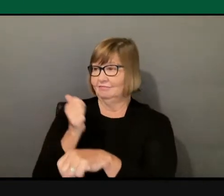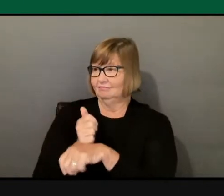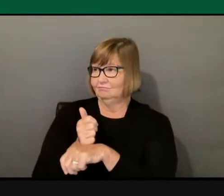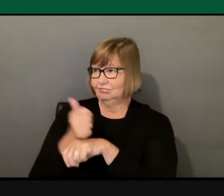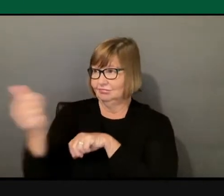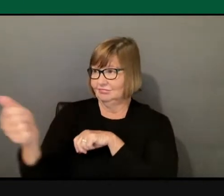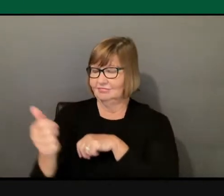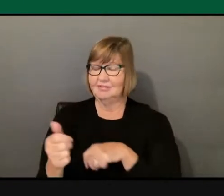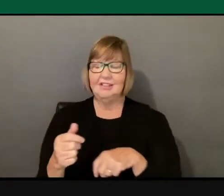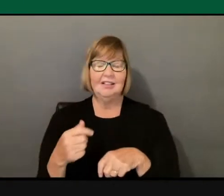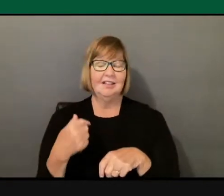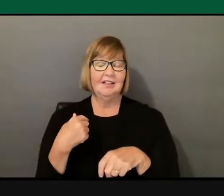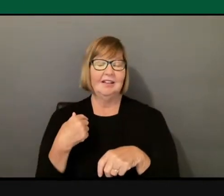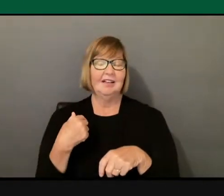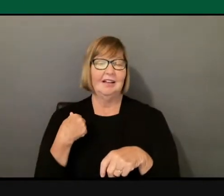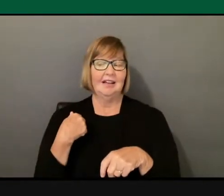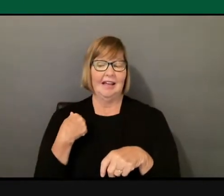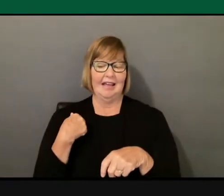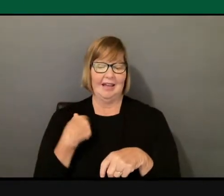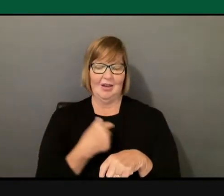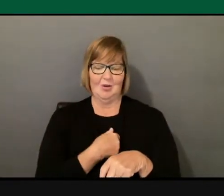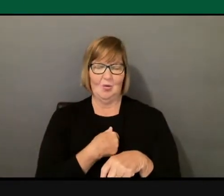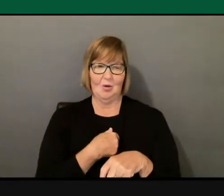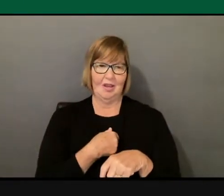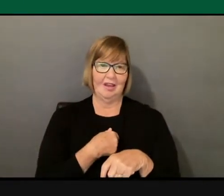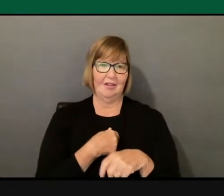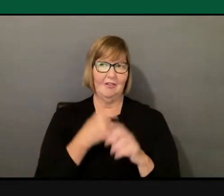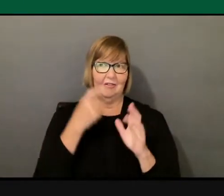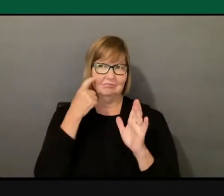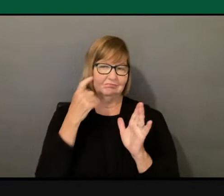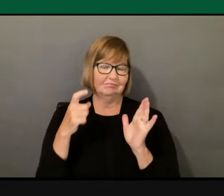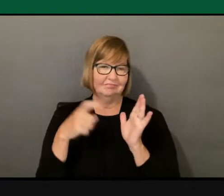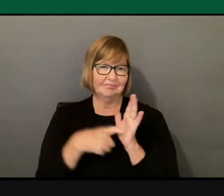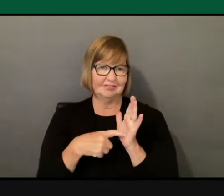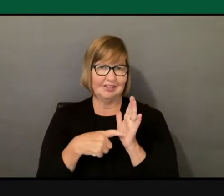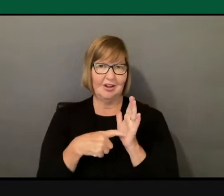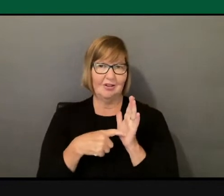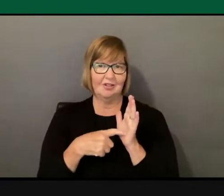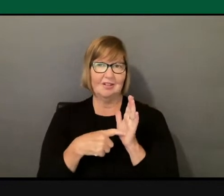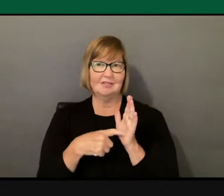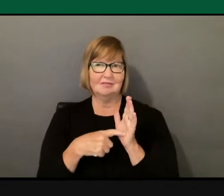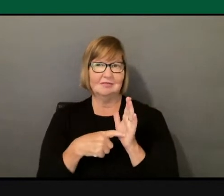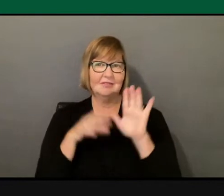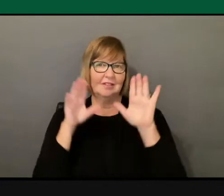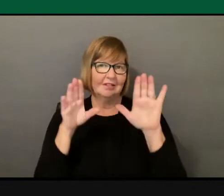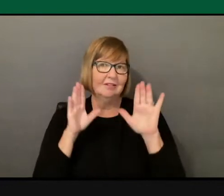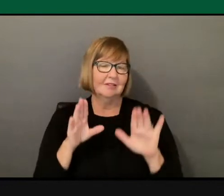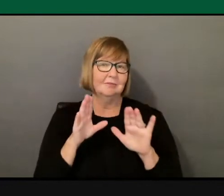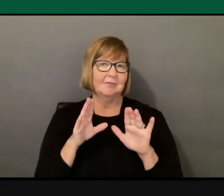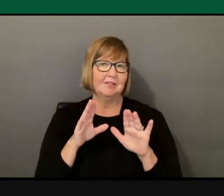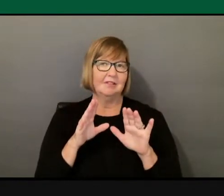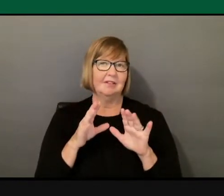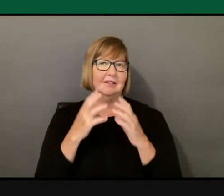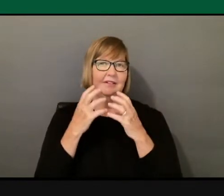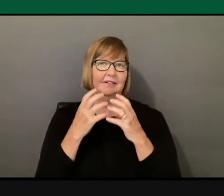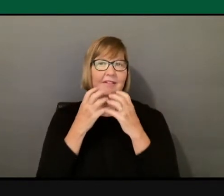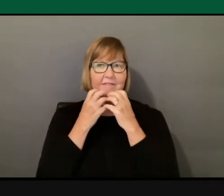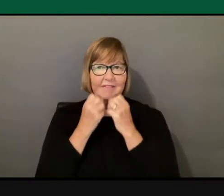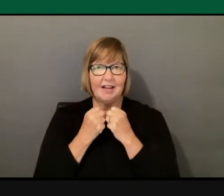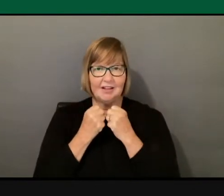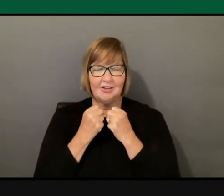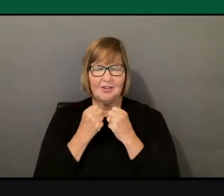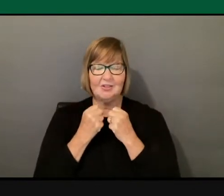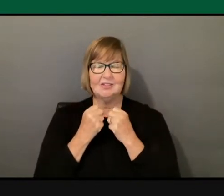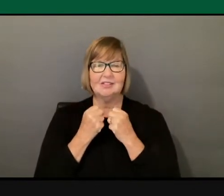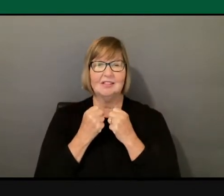I'm noticing upstanding values showing up. And I think that it's so blatantly